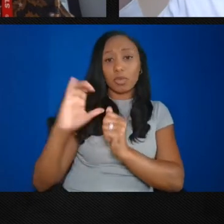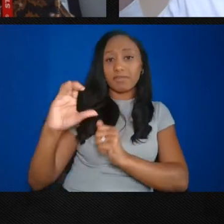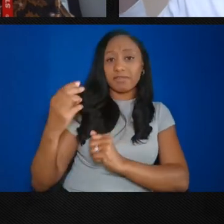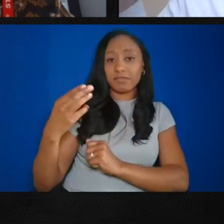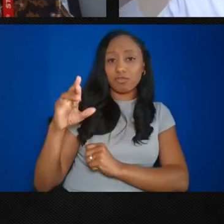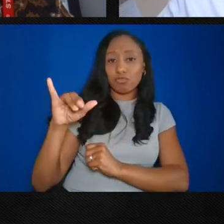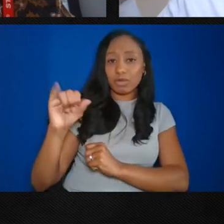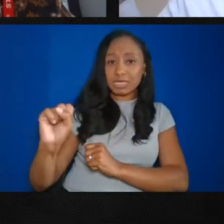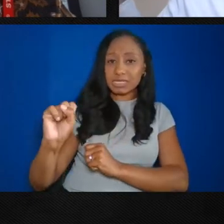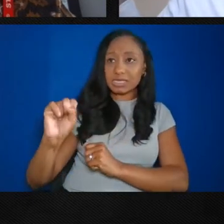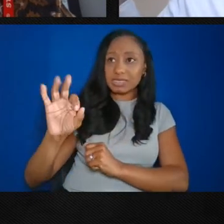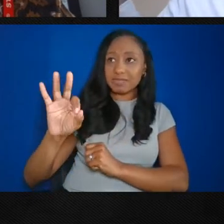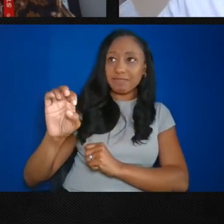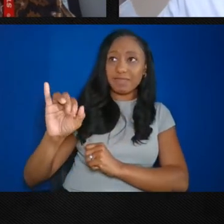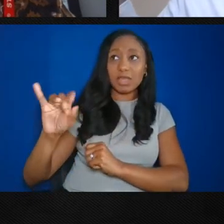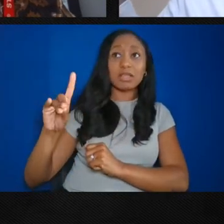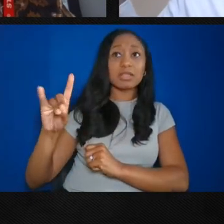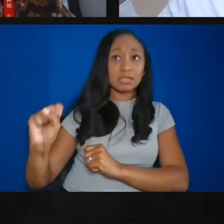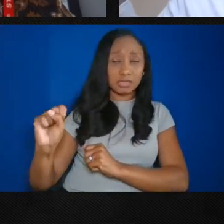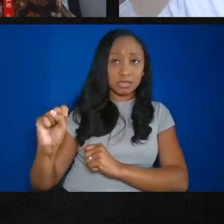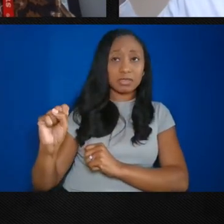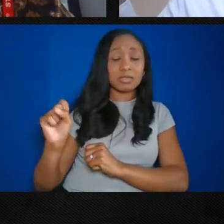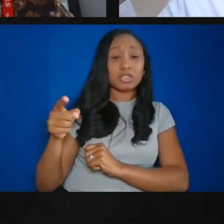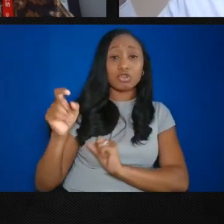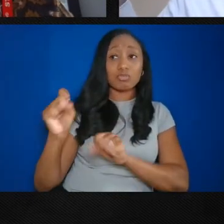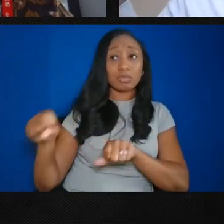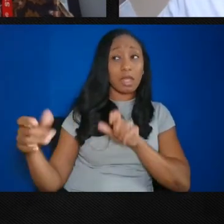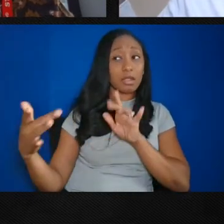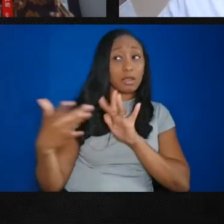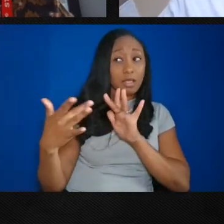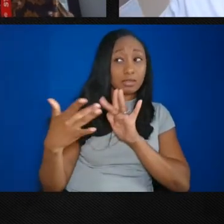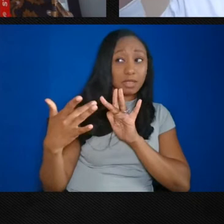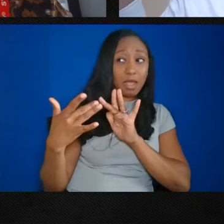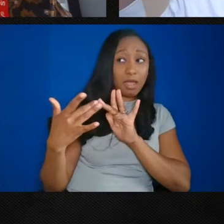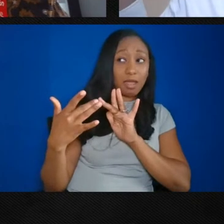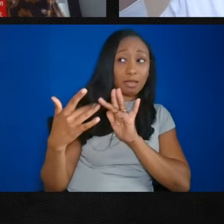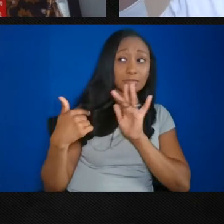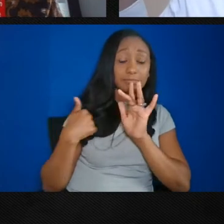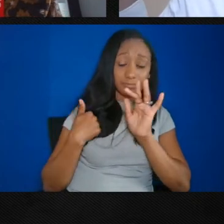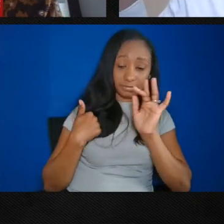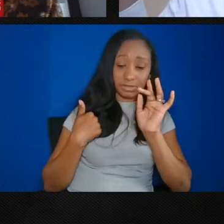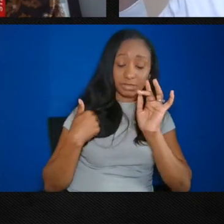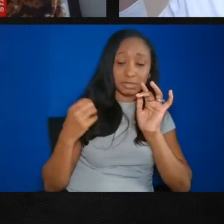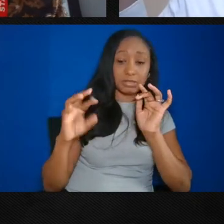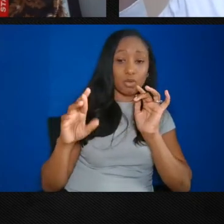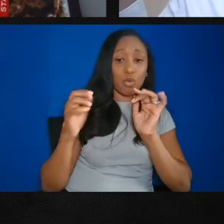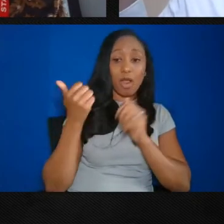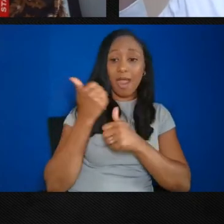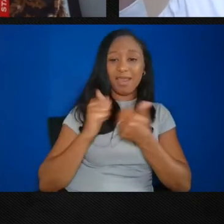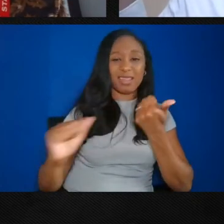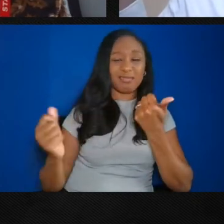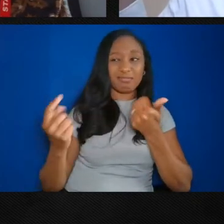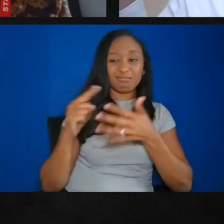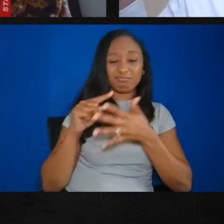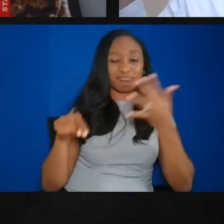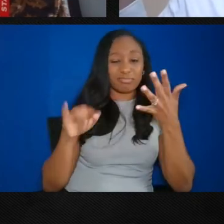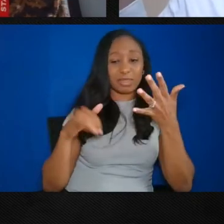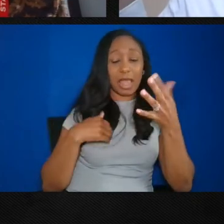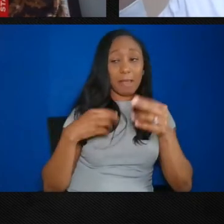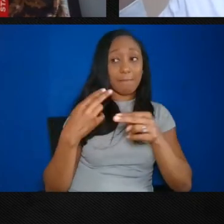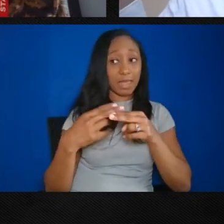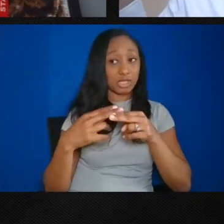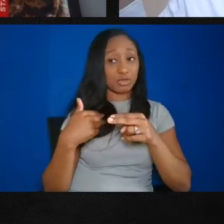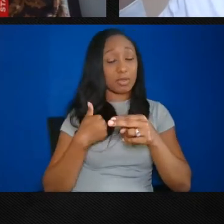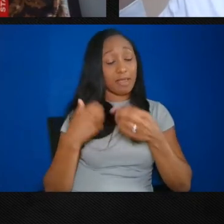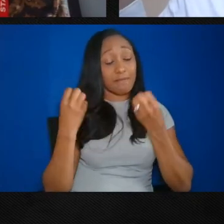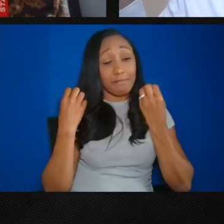Shore. So again, you could reach back out to us or any of those sources. But we do have a rich collection